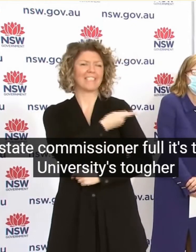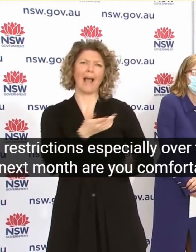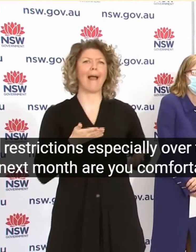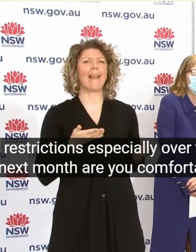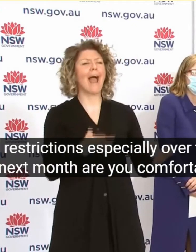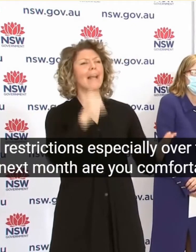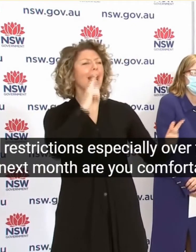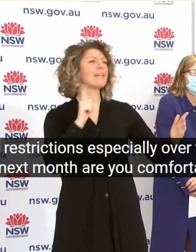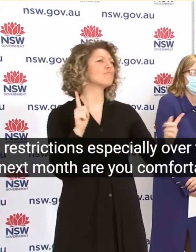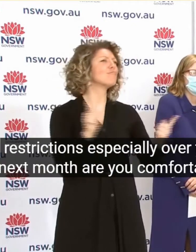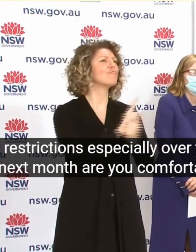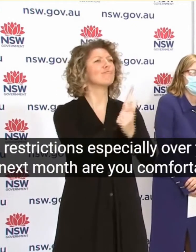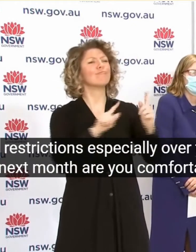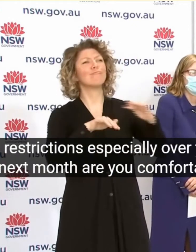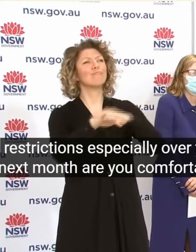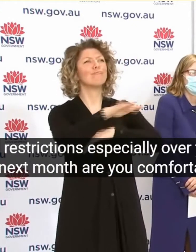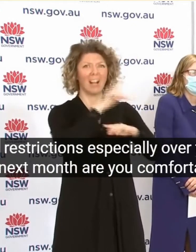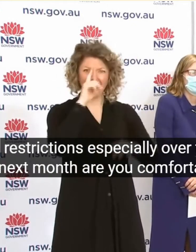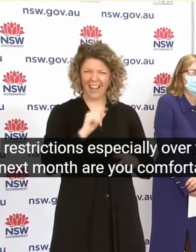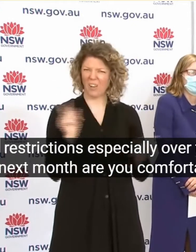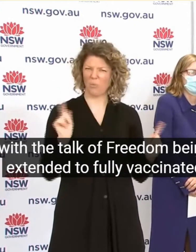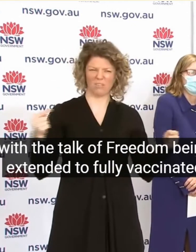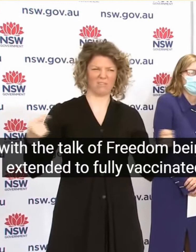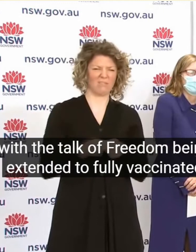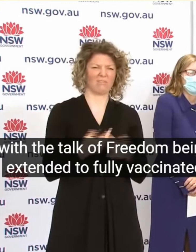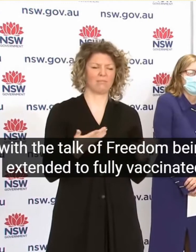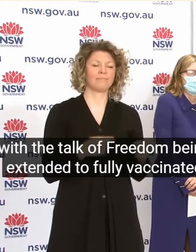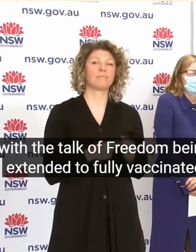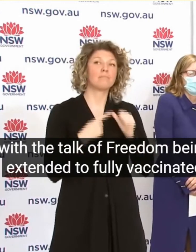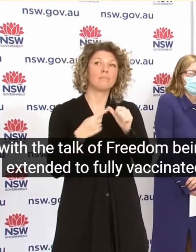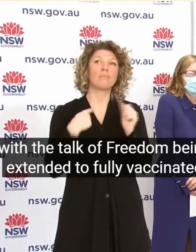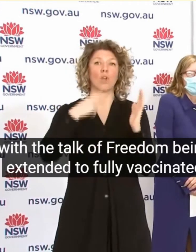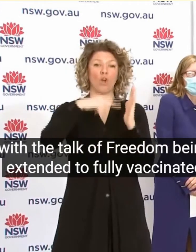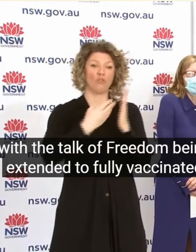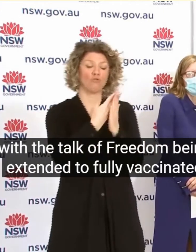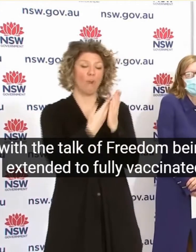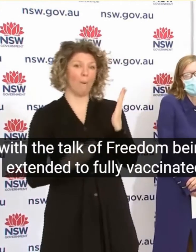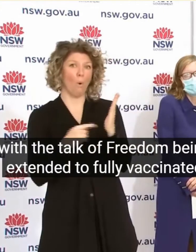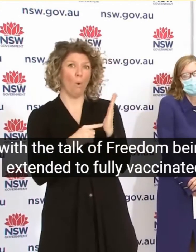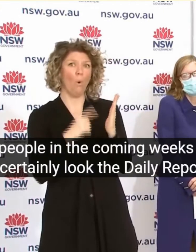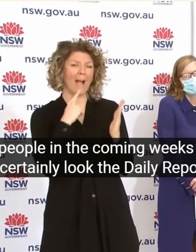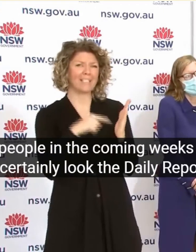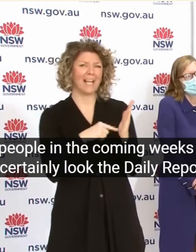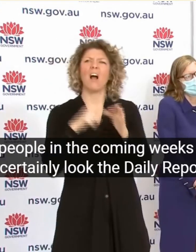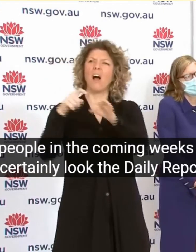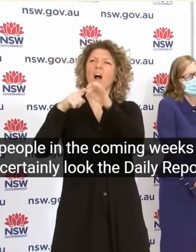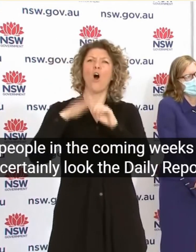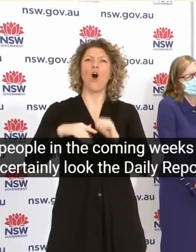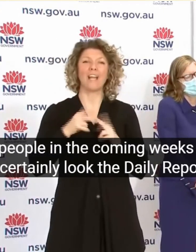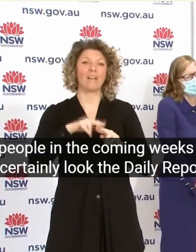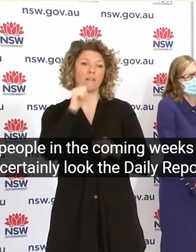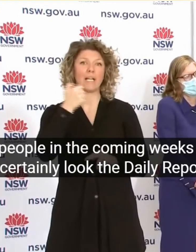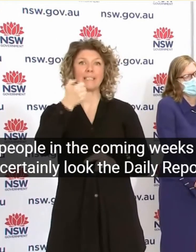Week In Certainly The Doherty Report I've Read It As Well The Premier Spoken About Six Million Jabs Absolutely